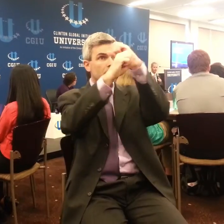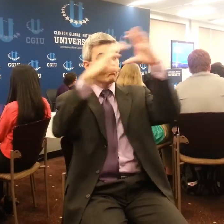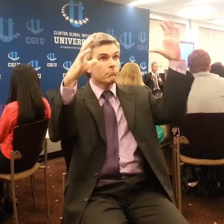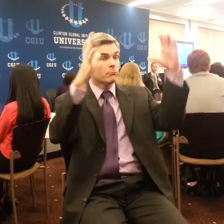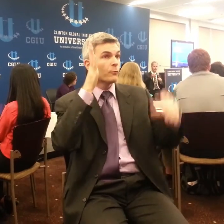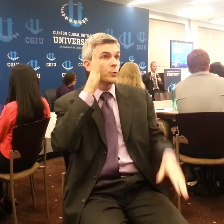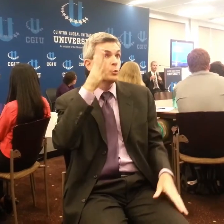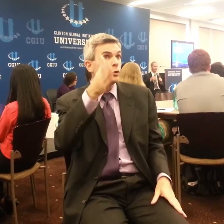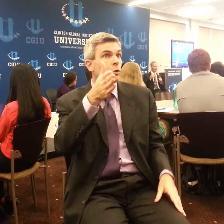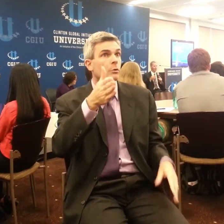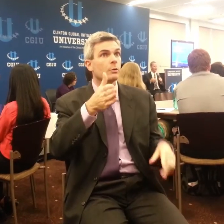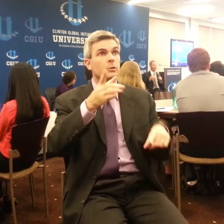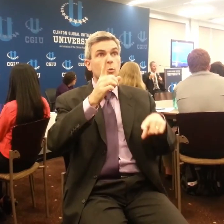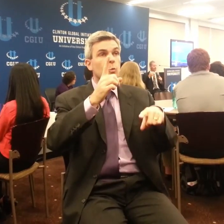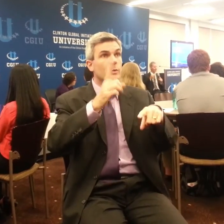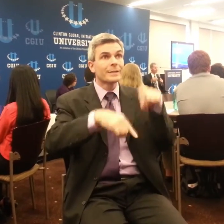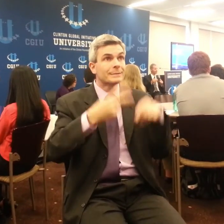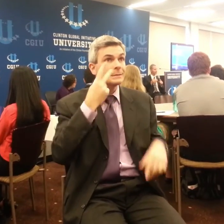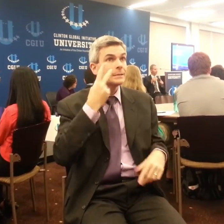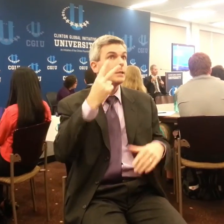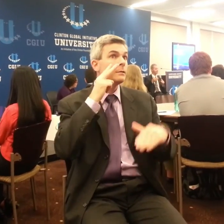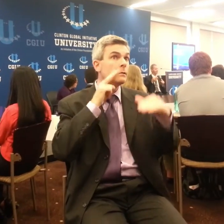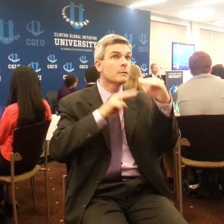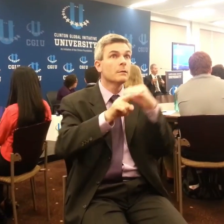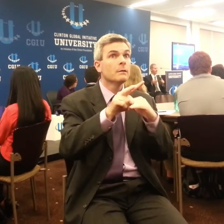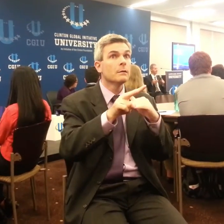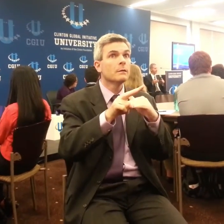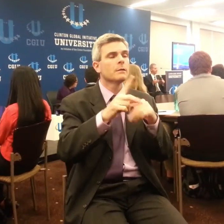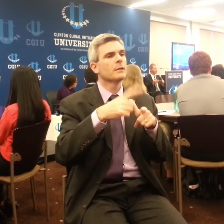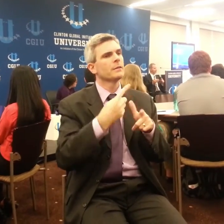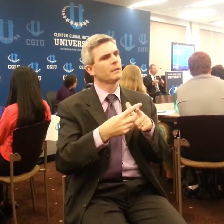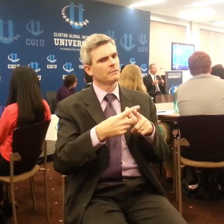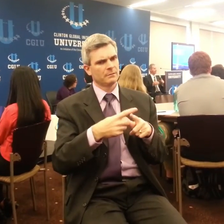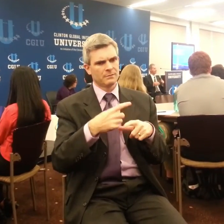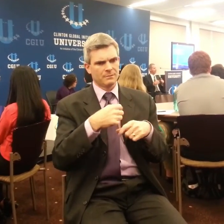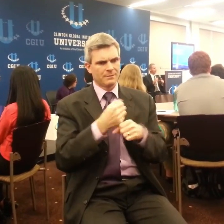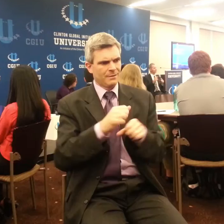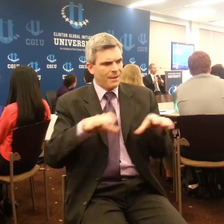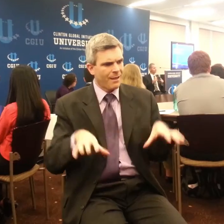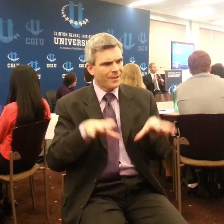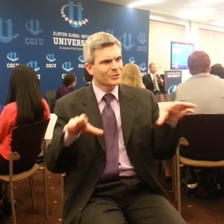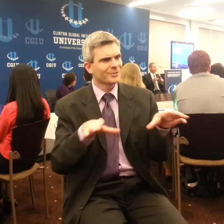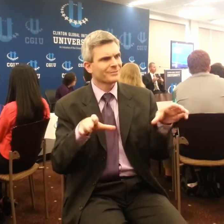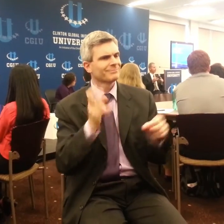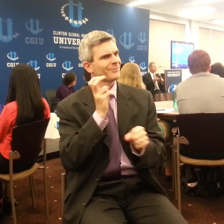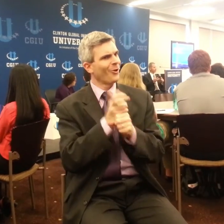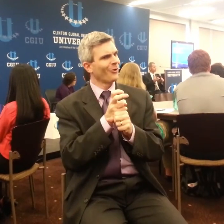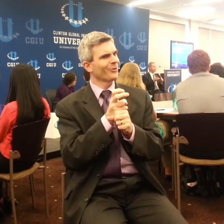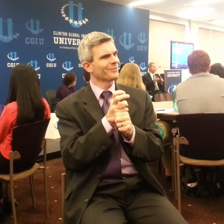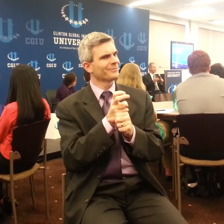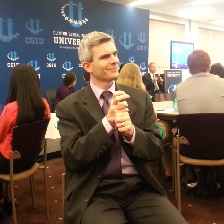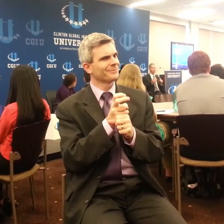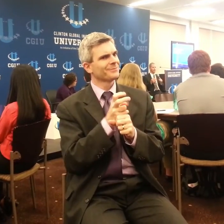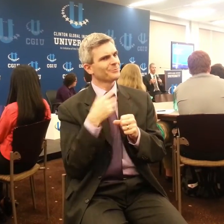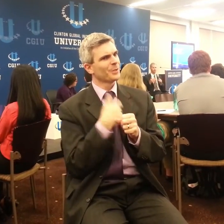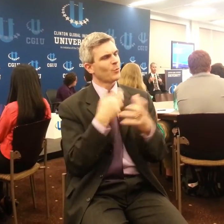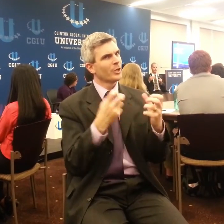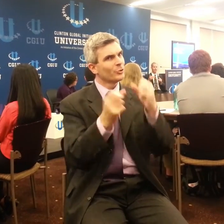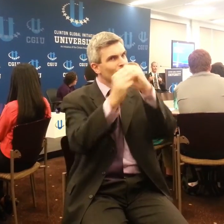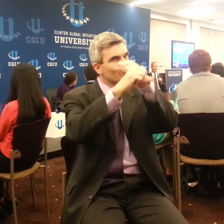then it's very hard to take action to achieve that kind of future. And so one of the focal areas of our project is to create